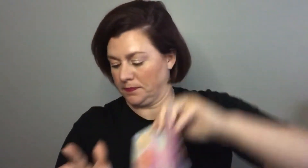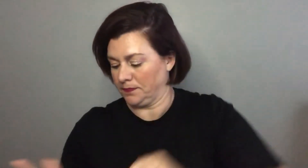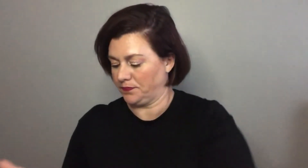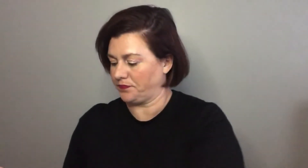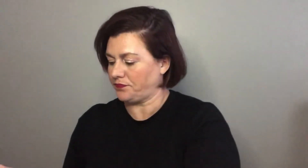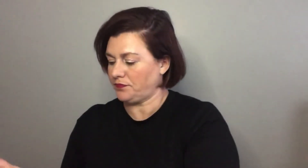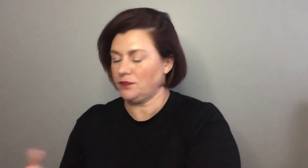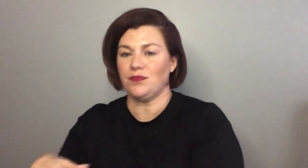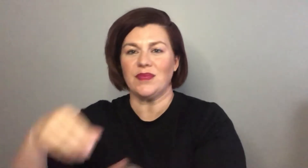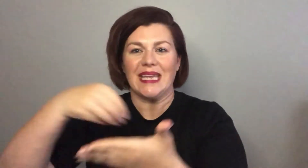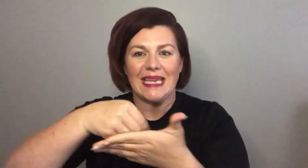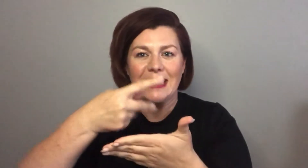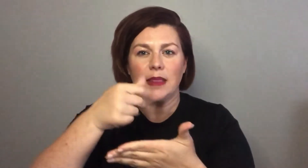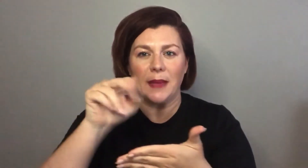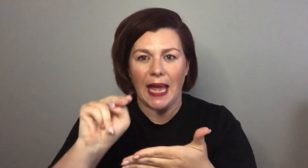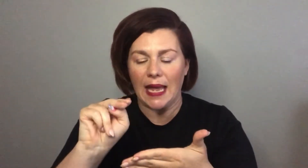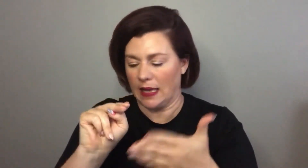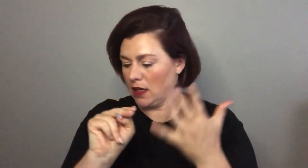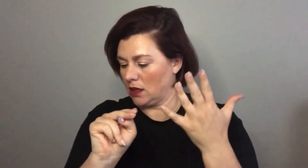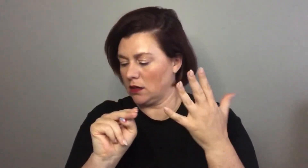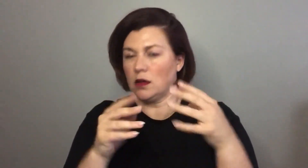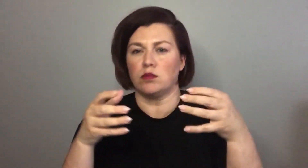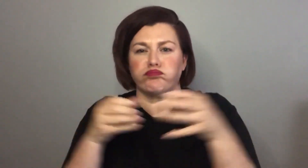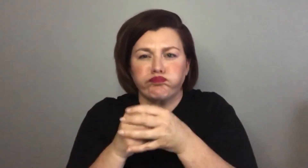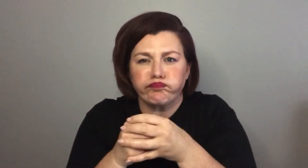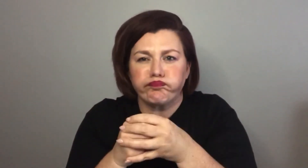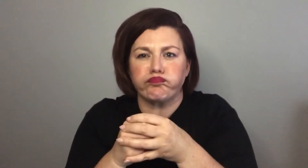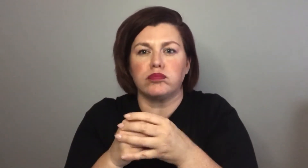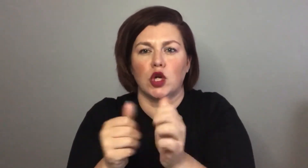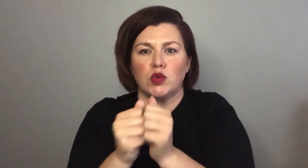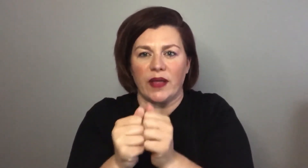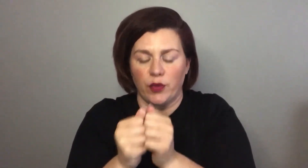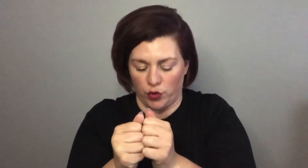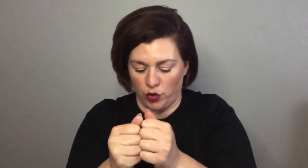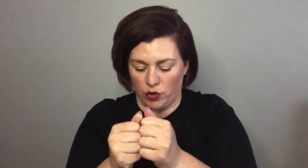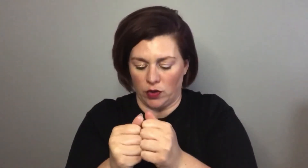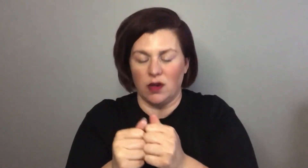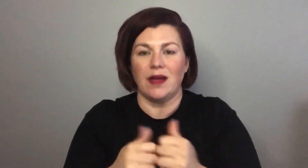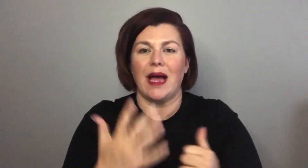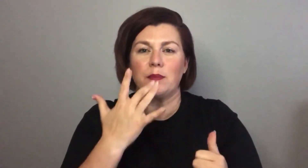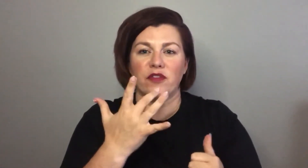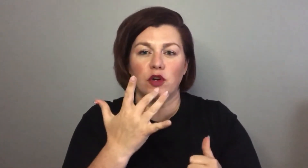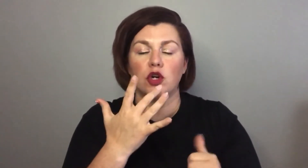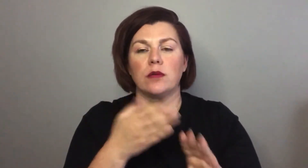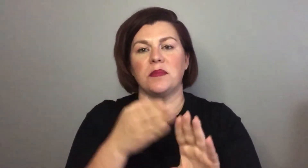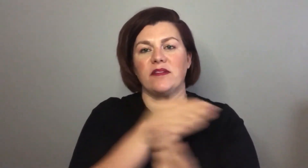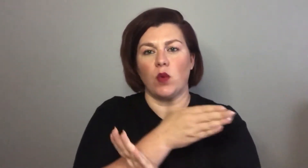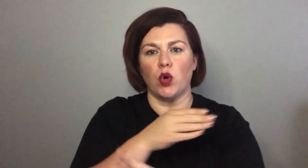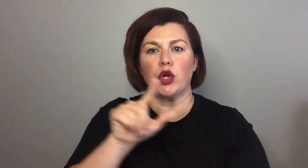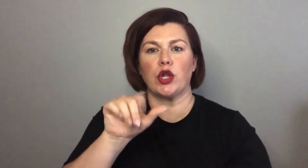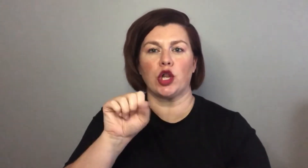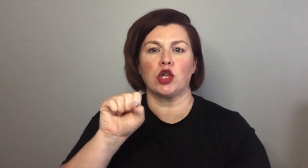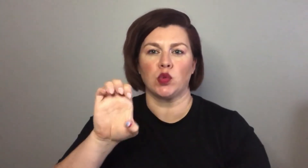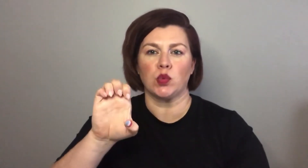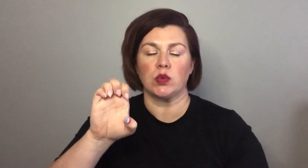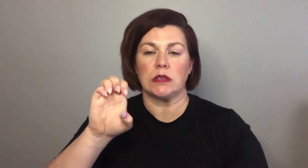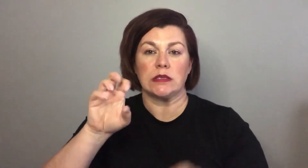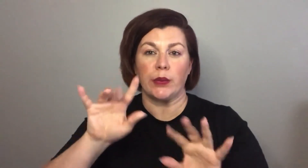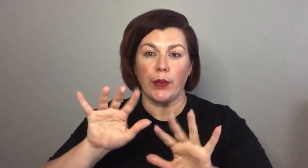I would definitely rather have a pressed powder you know one that's in the pan it's all condensed together that's what I prefer more than a loose